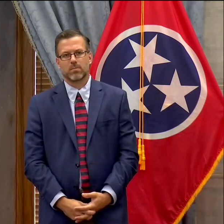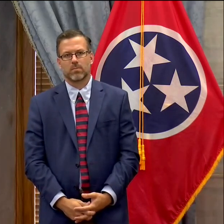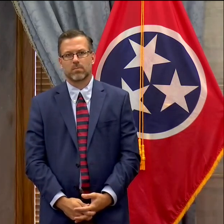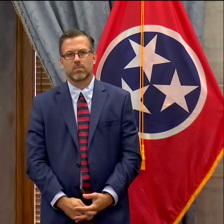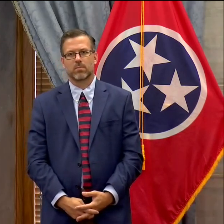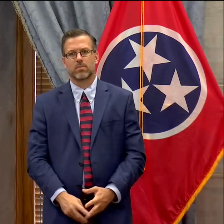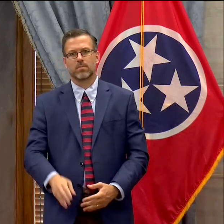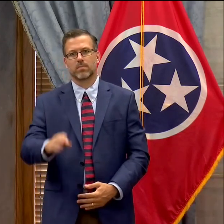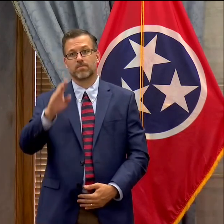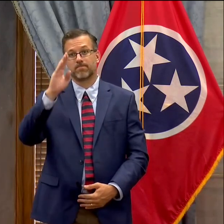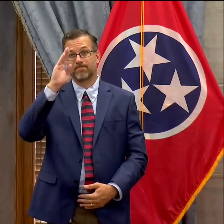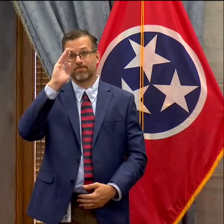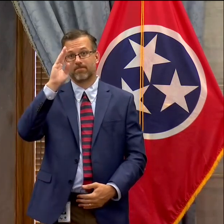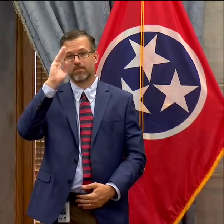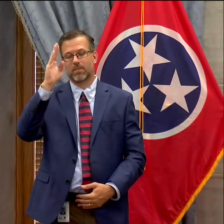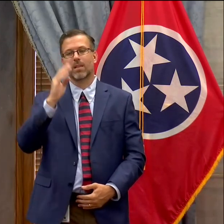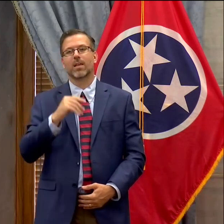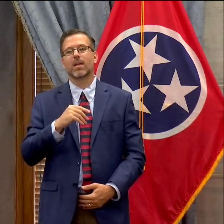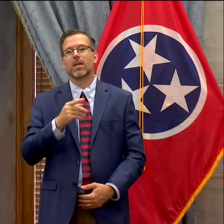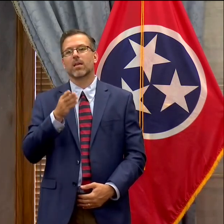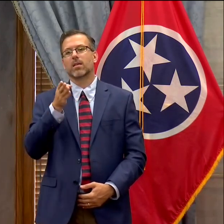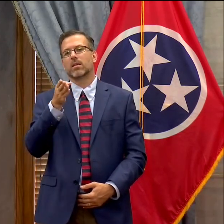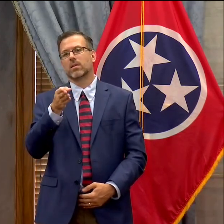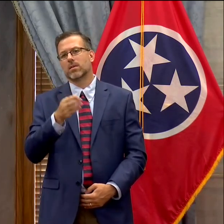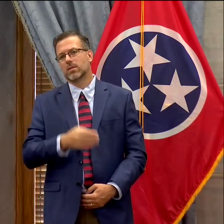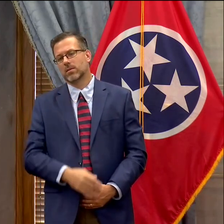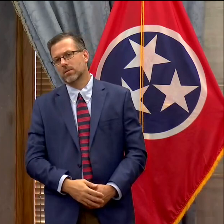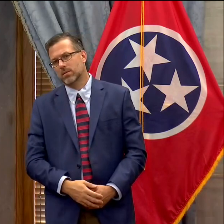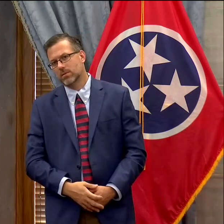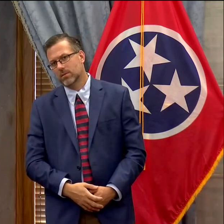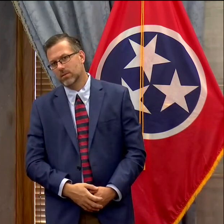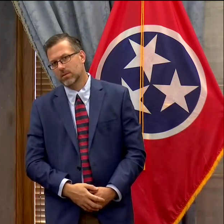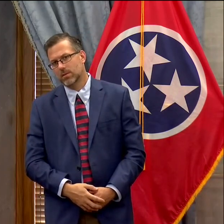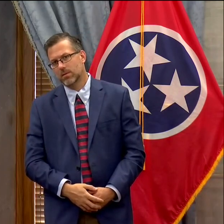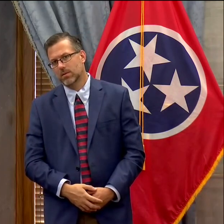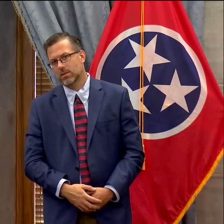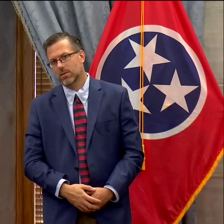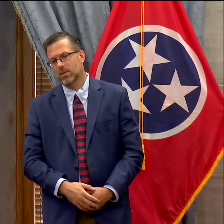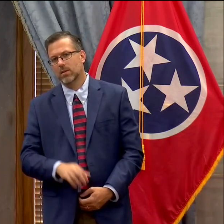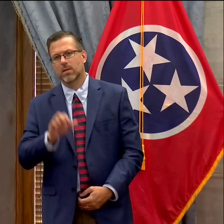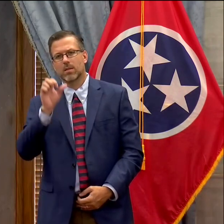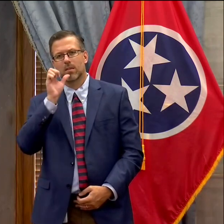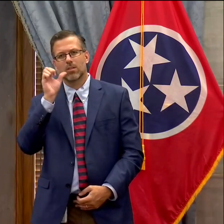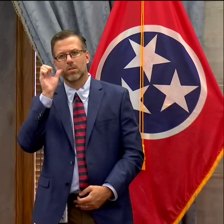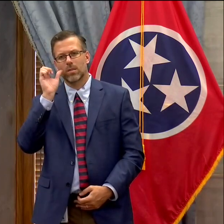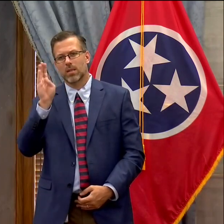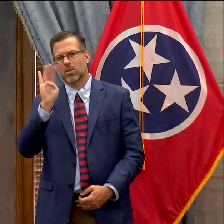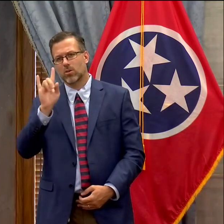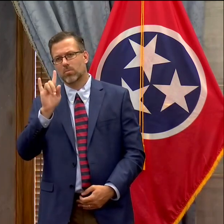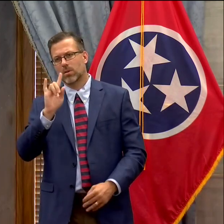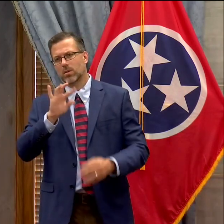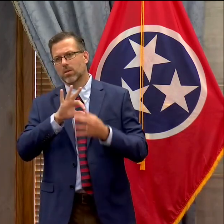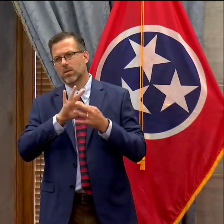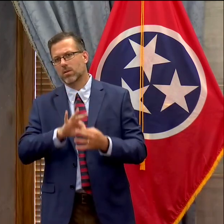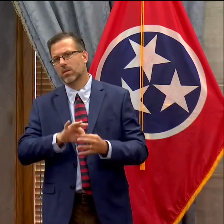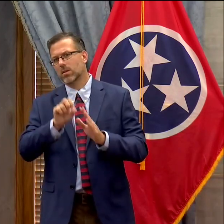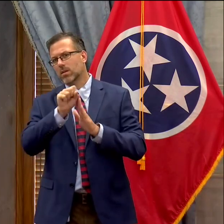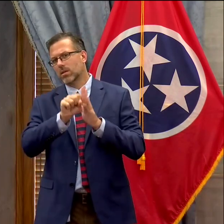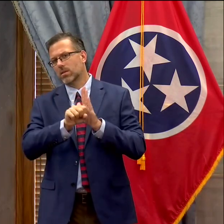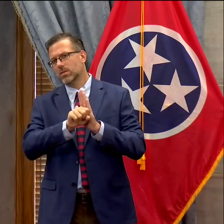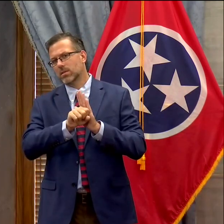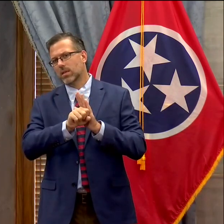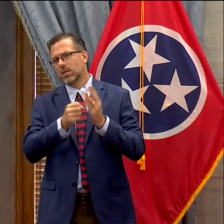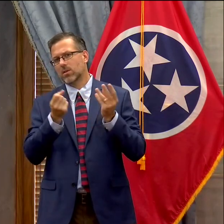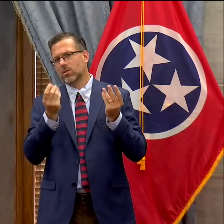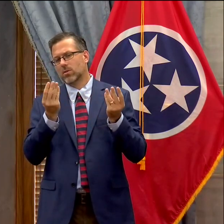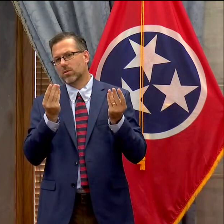Hello, Governor. Yesterday included in the bill protecting state property, there was a measure to increase penalties against